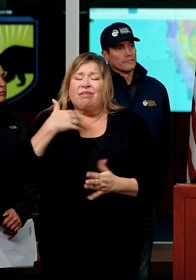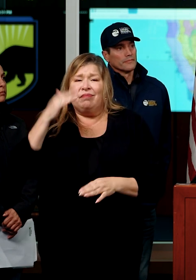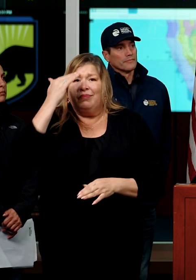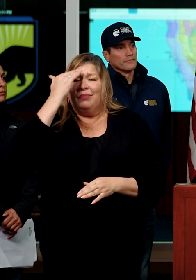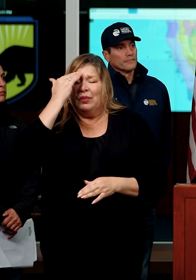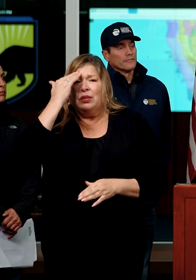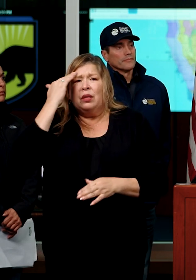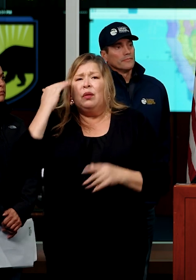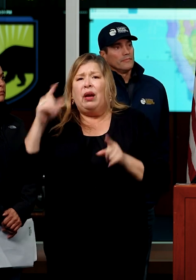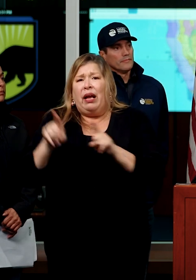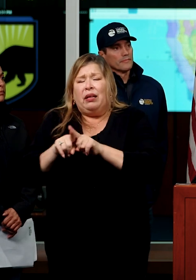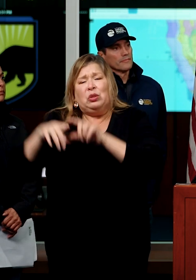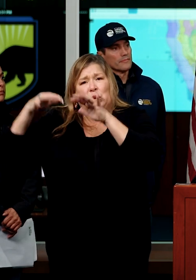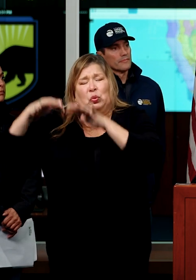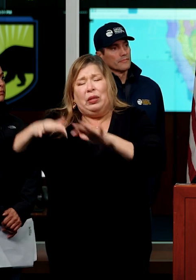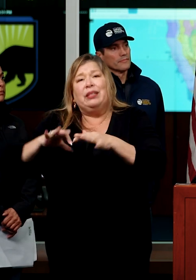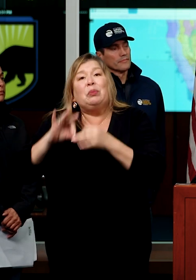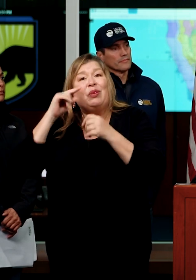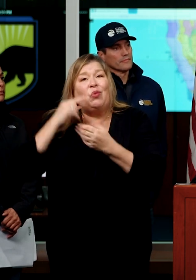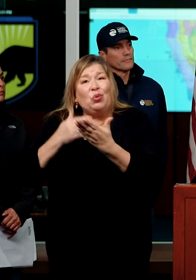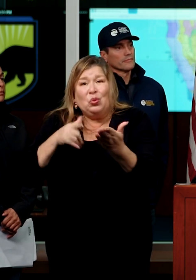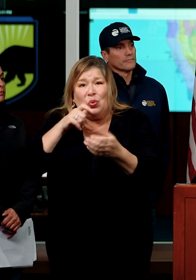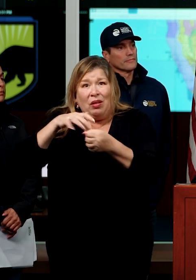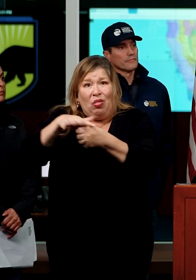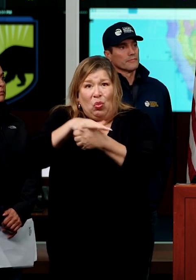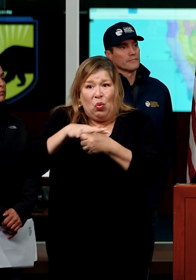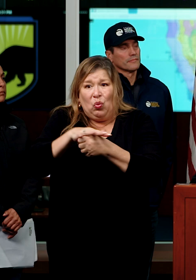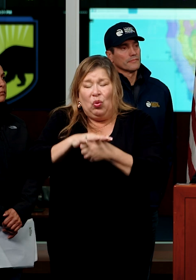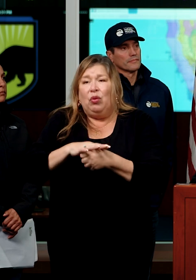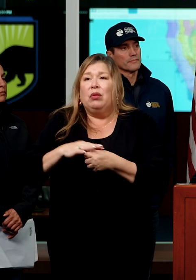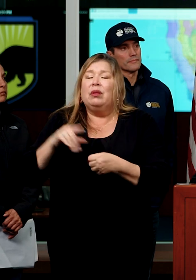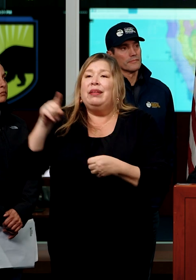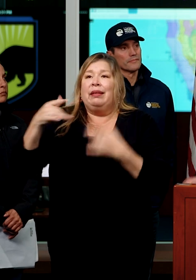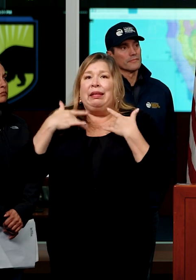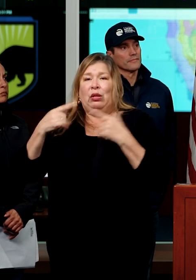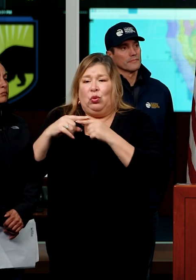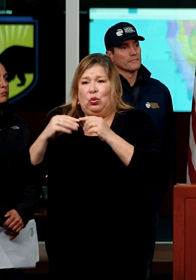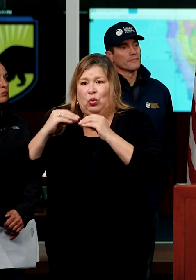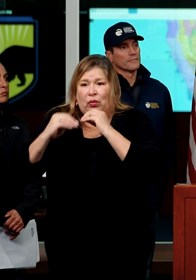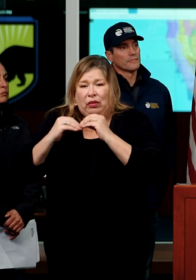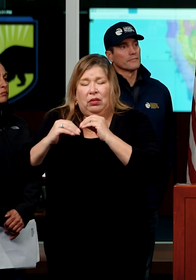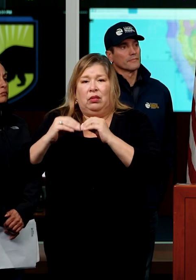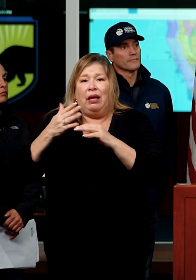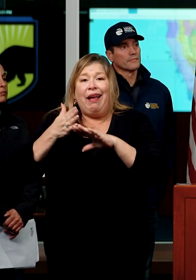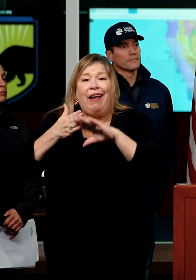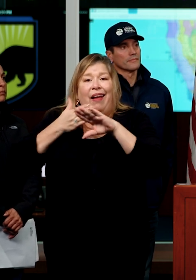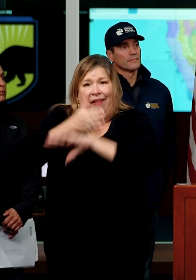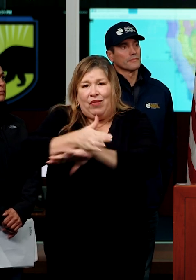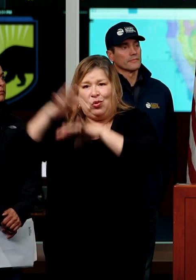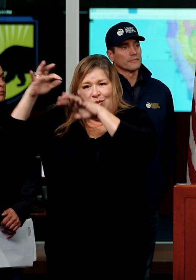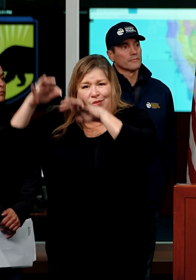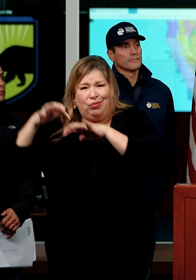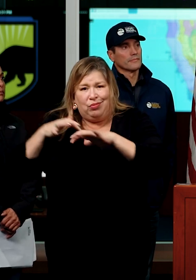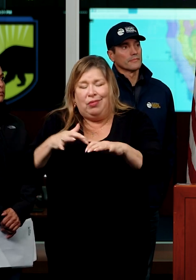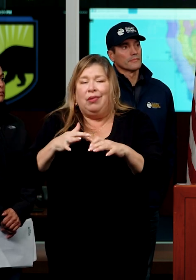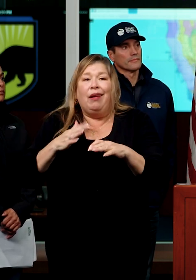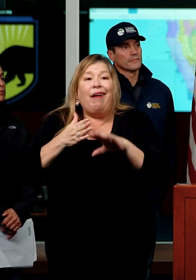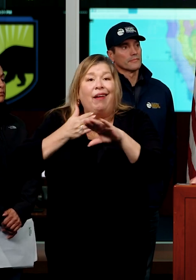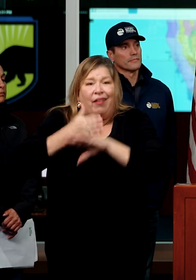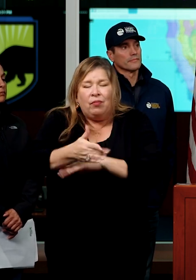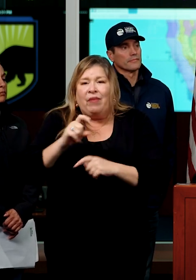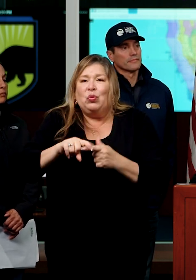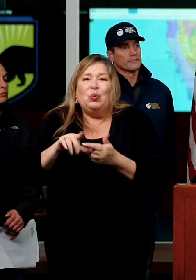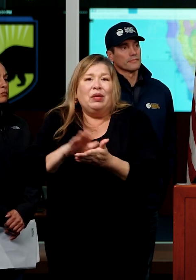through, particularly for locals, that their work begins after, uh, those acute events. And that's clean up and